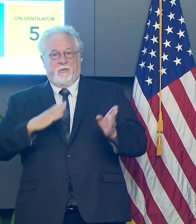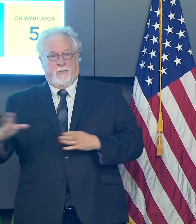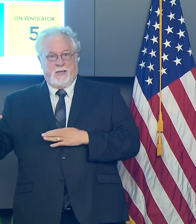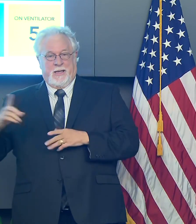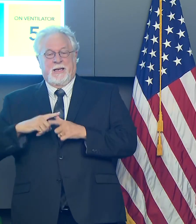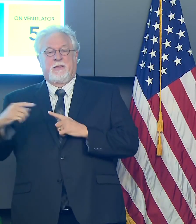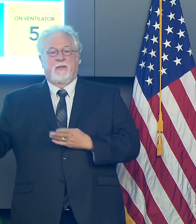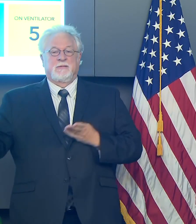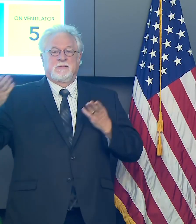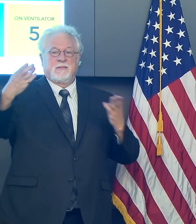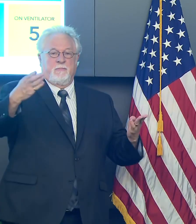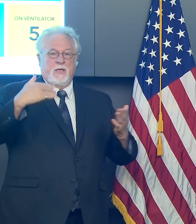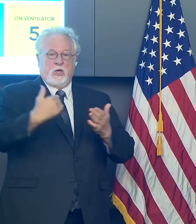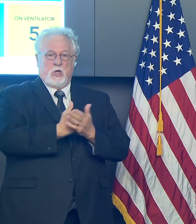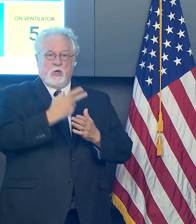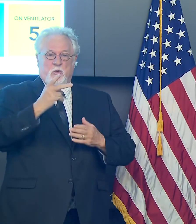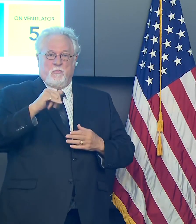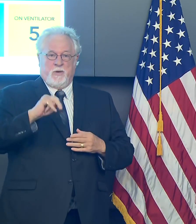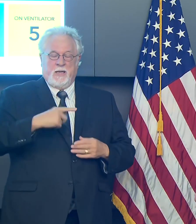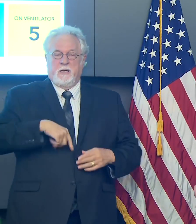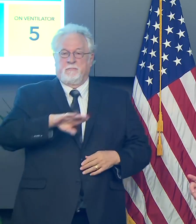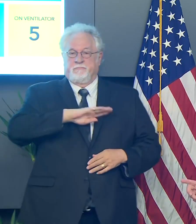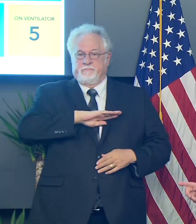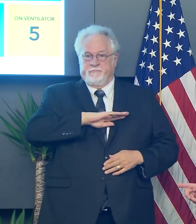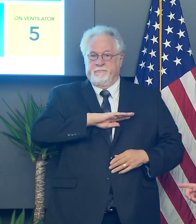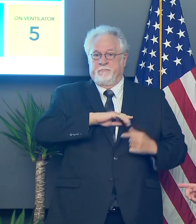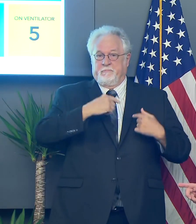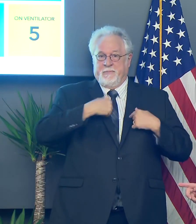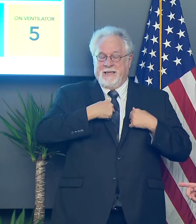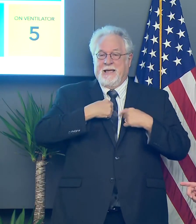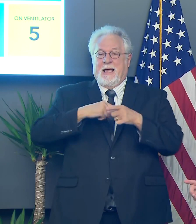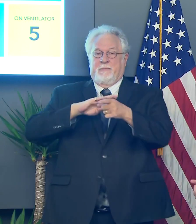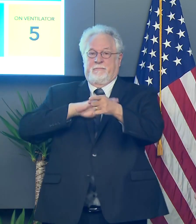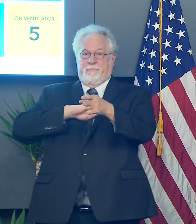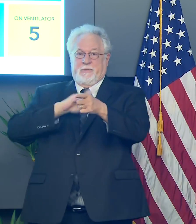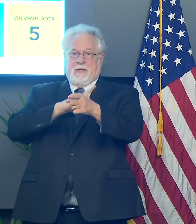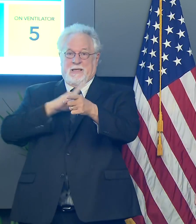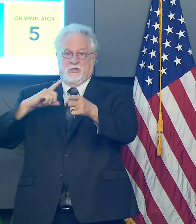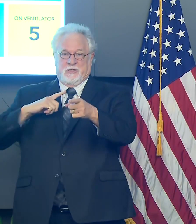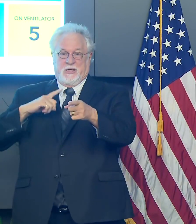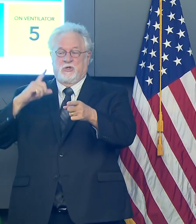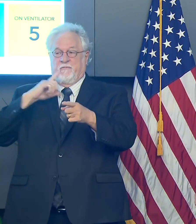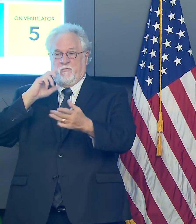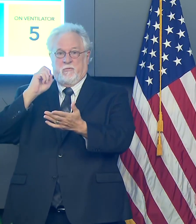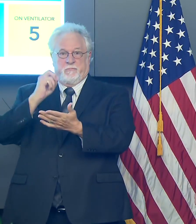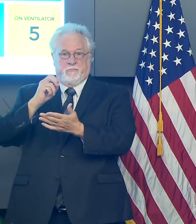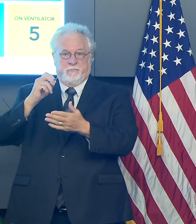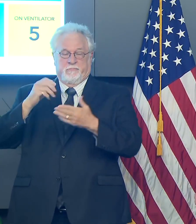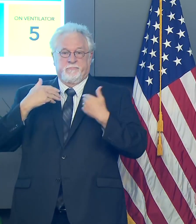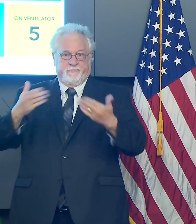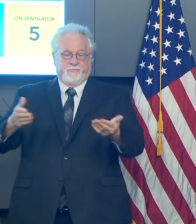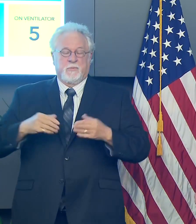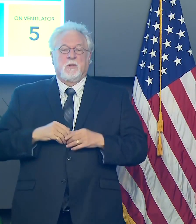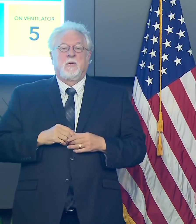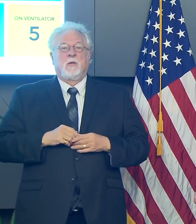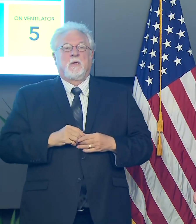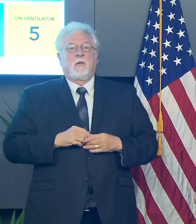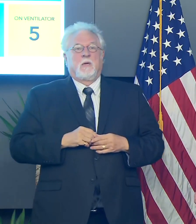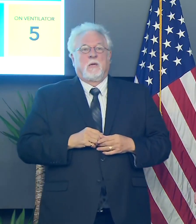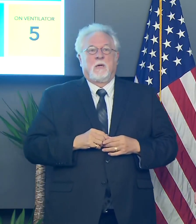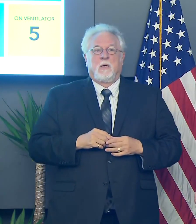a new plan that would meet with my approval and the legislature's approval in order for it to be implemented. Um,